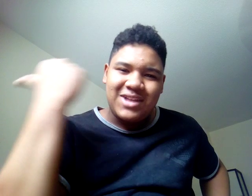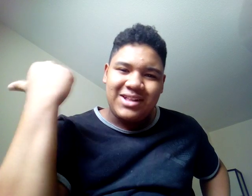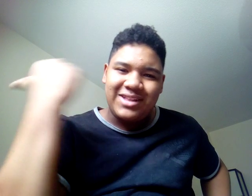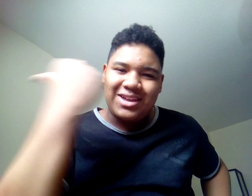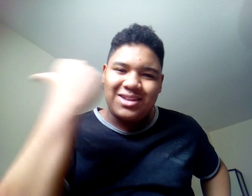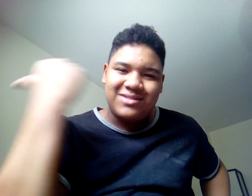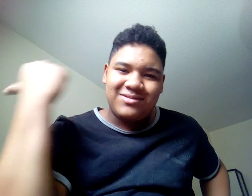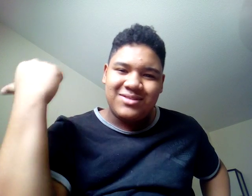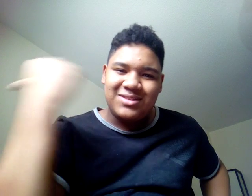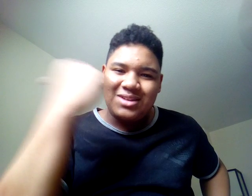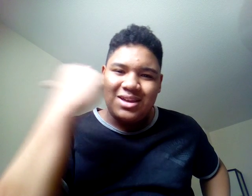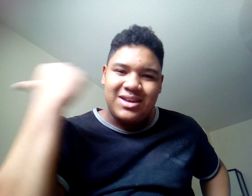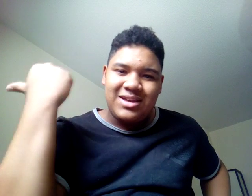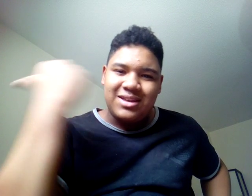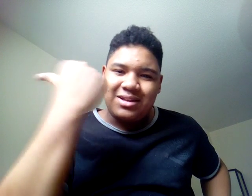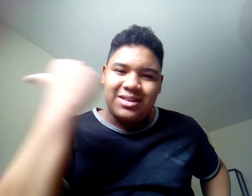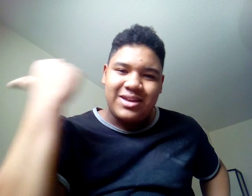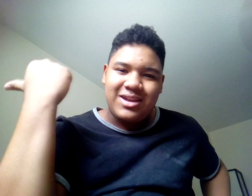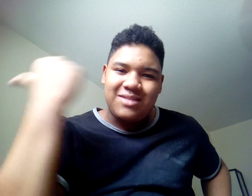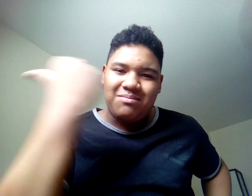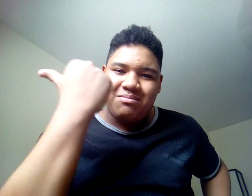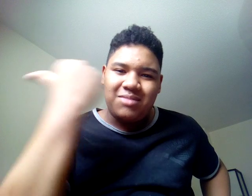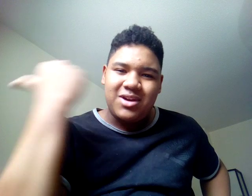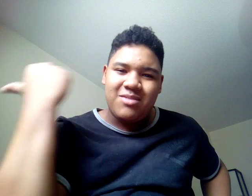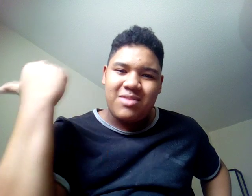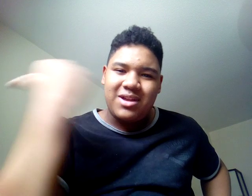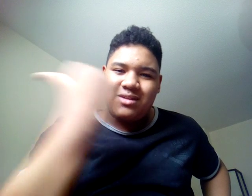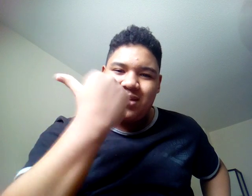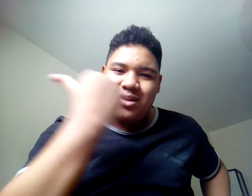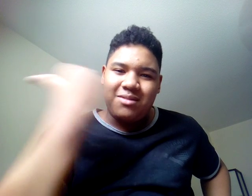Click it, click it, my arm's getting tired.